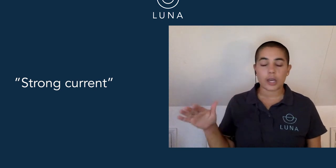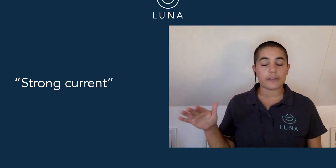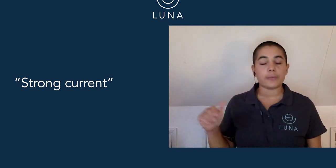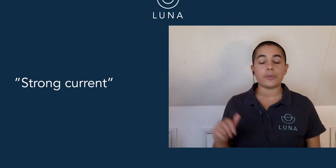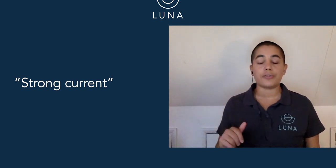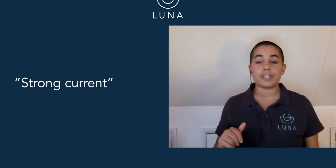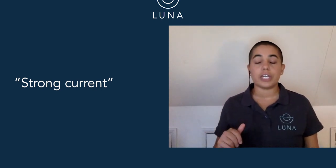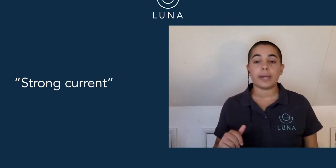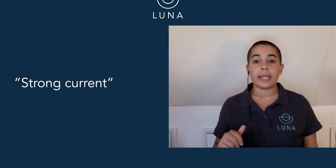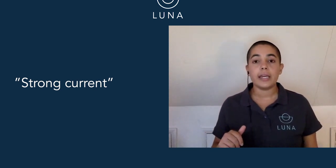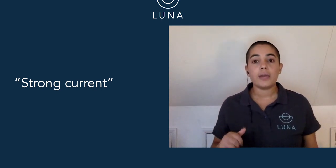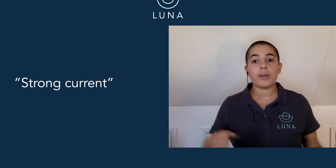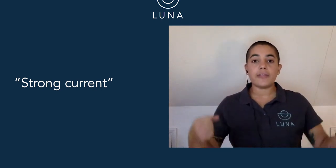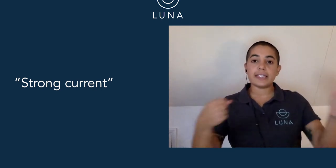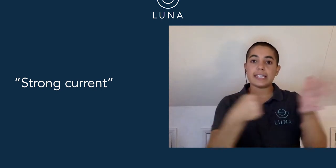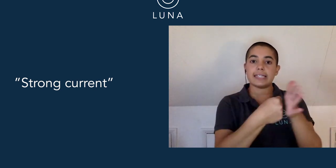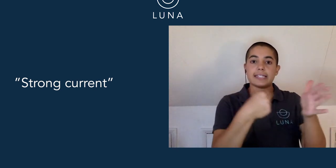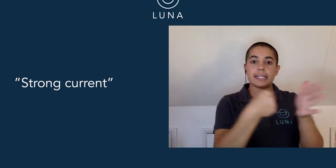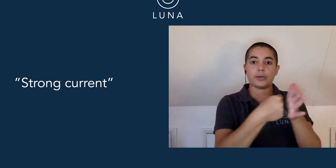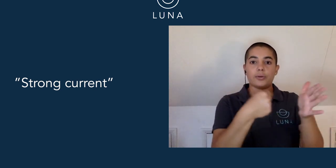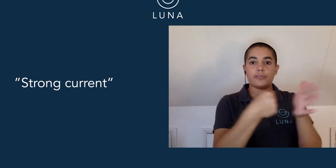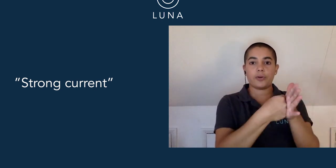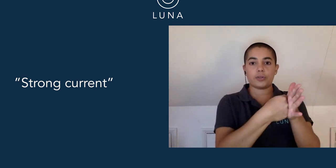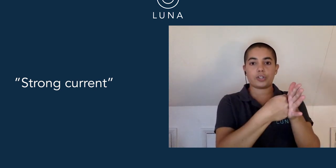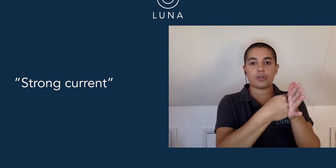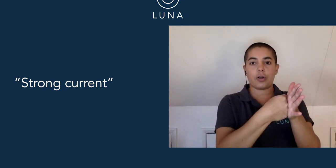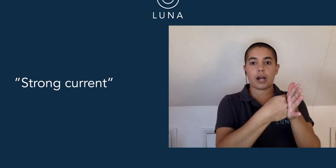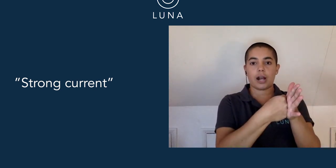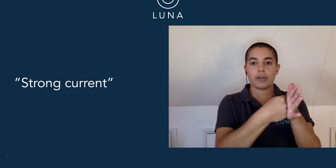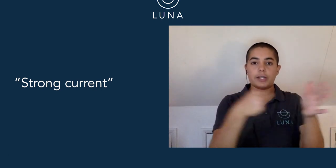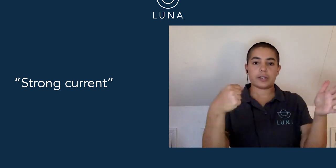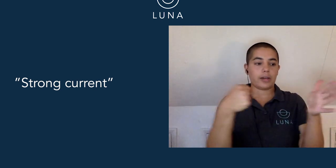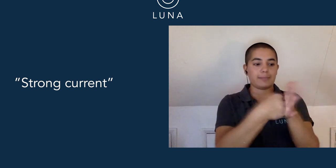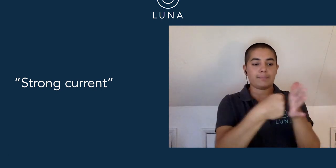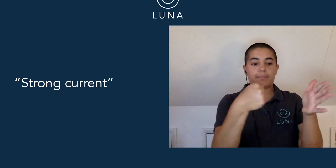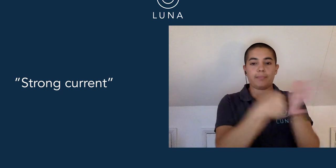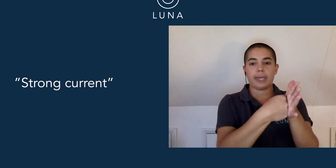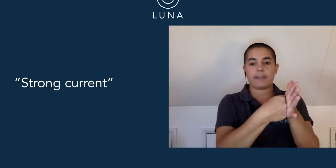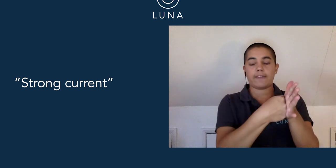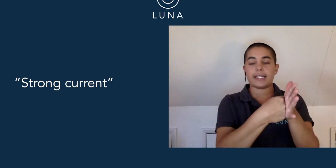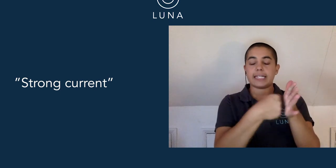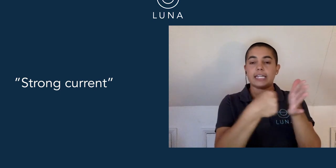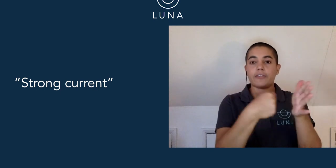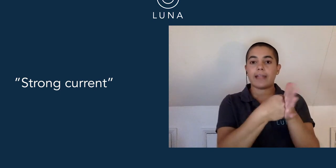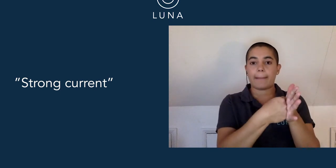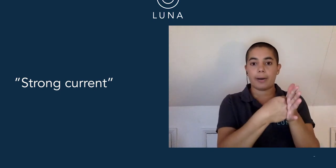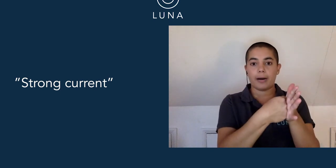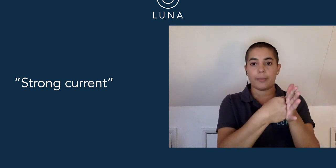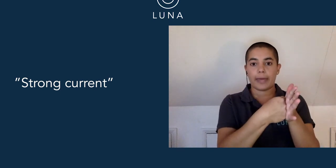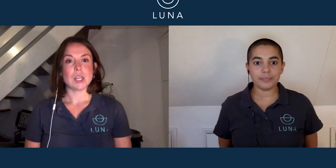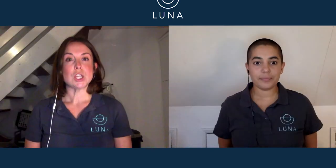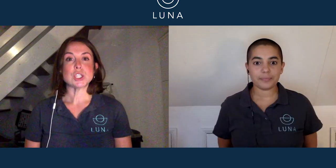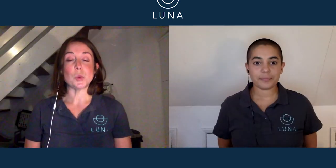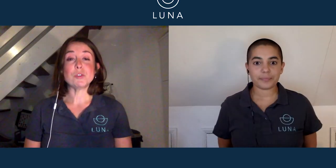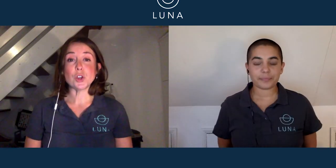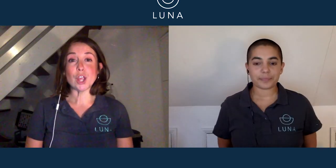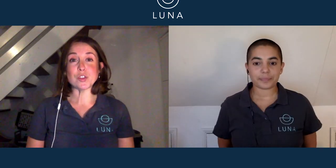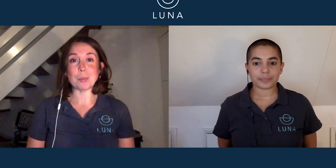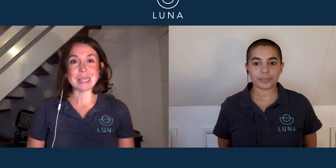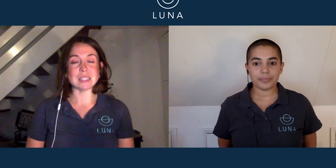surface water is doing. But this is a signal for strong currents. A nice big fist into a flat palm there. So we've gone over the basics